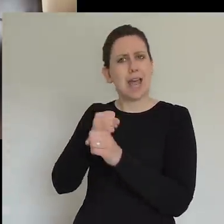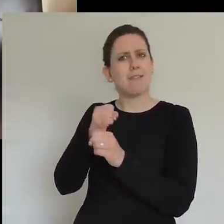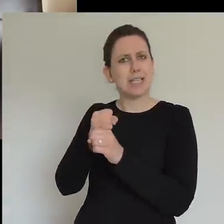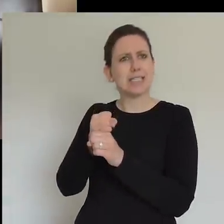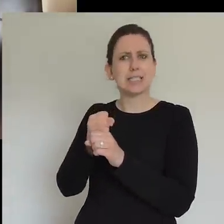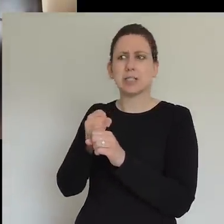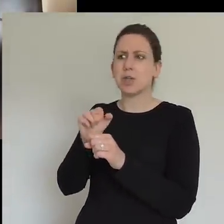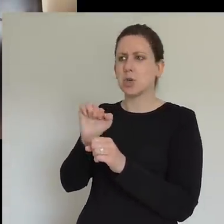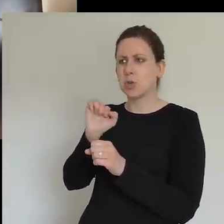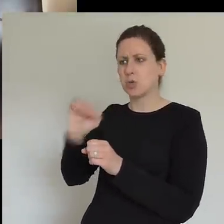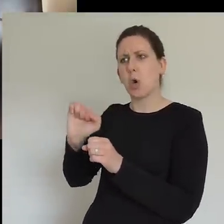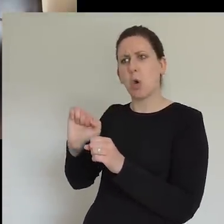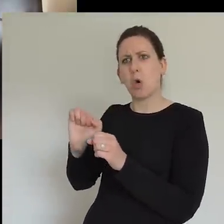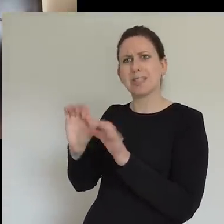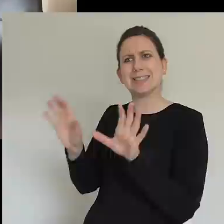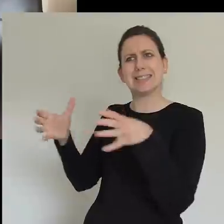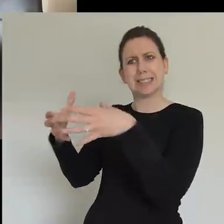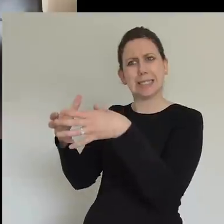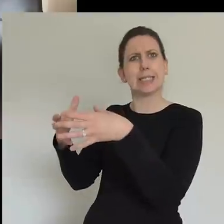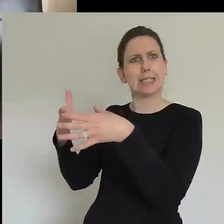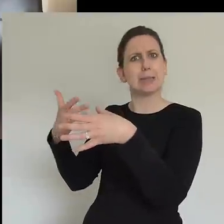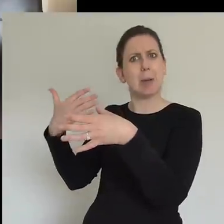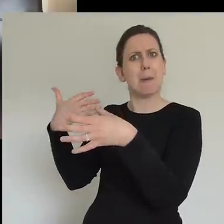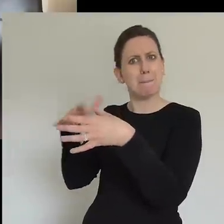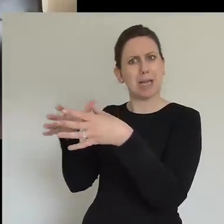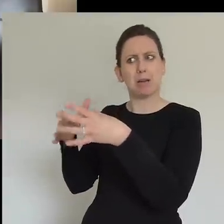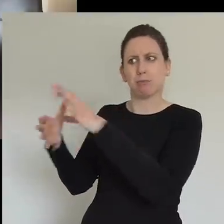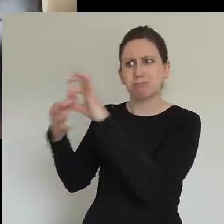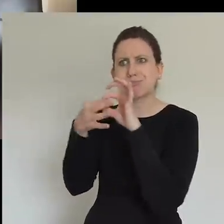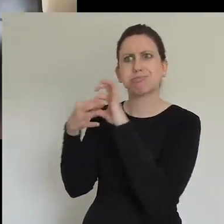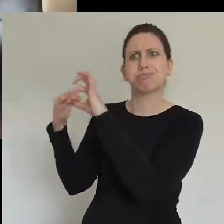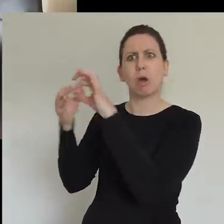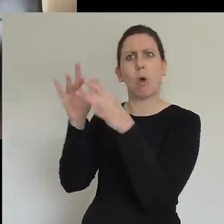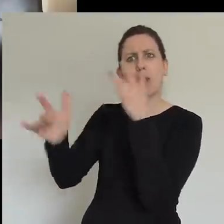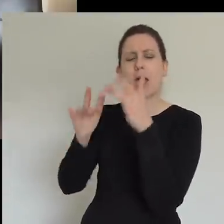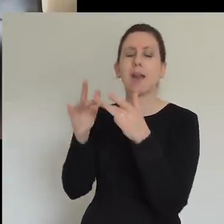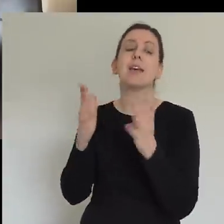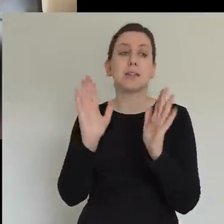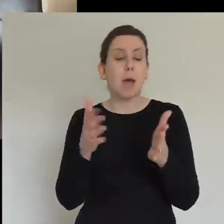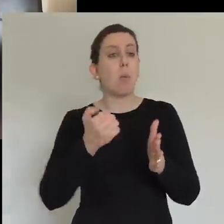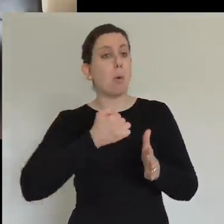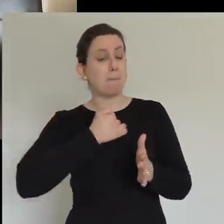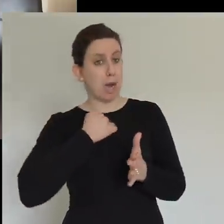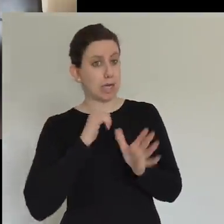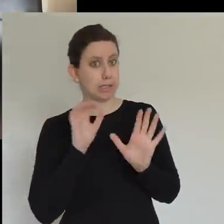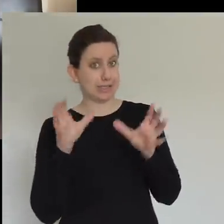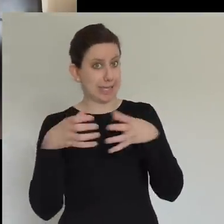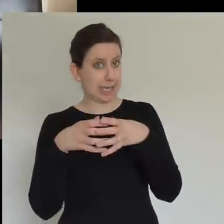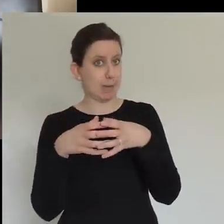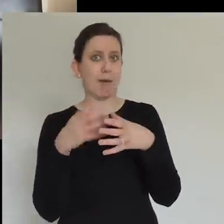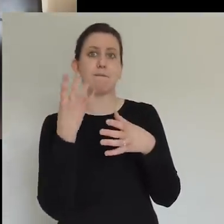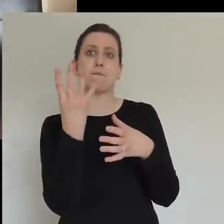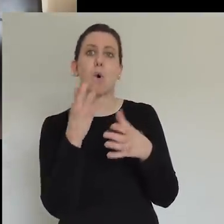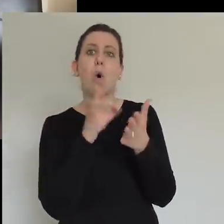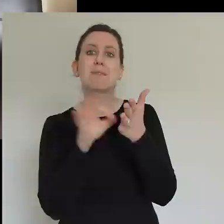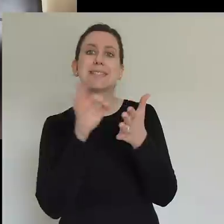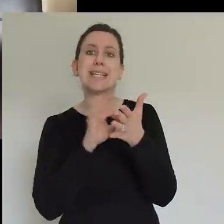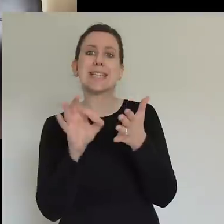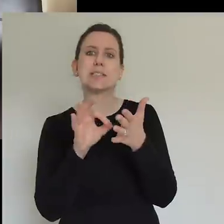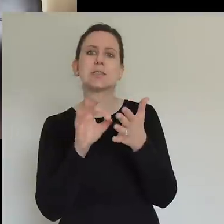have, um, four offices. So we've got an office in Scotland, one in Wales, one in Northern Ireland, but then we've also got a bigger office in London. And so what you've had previously